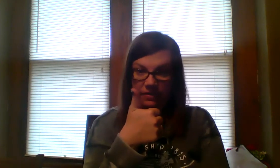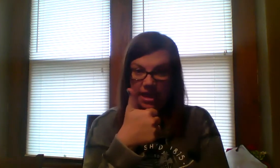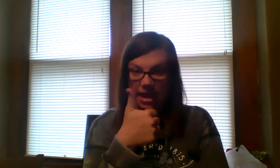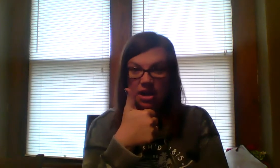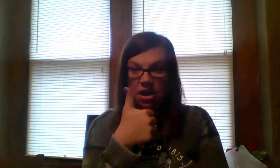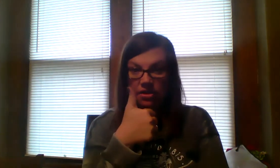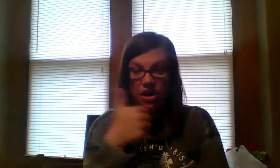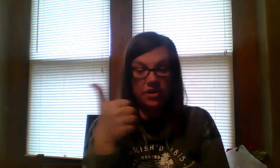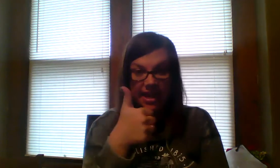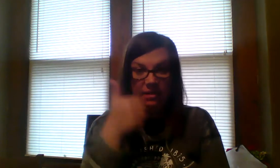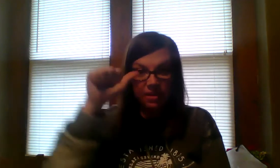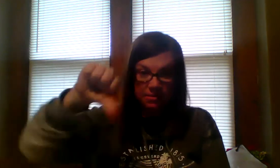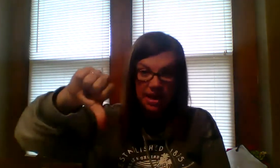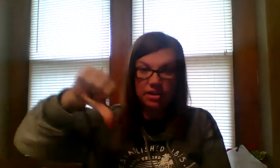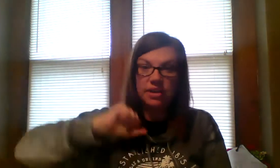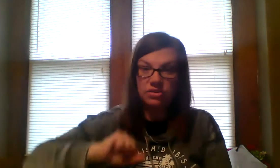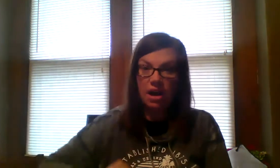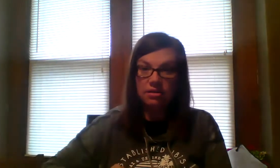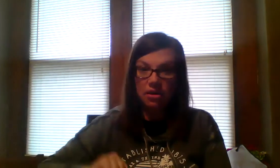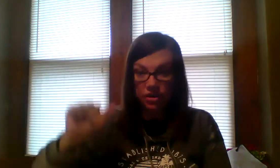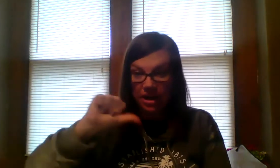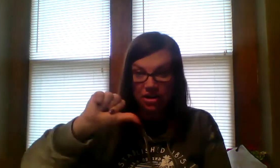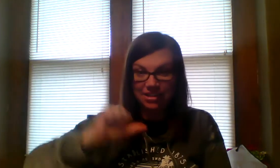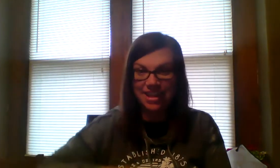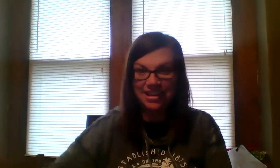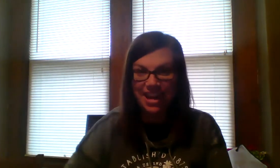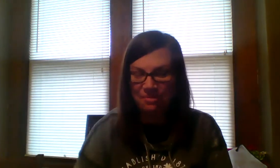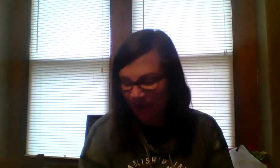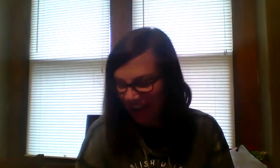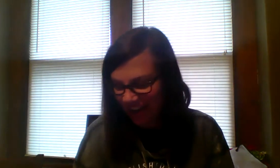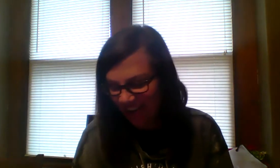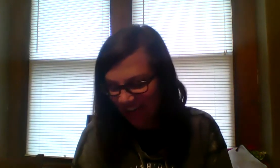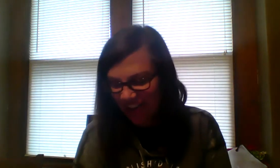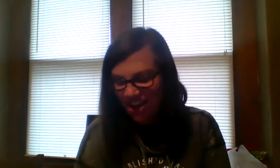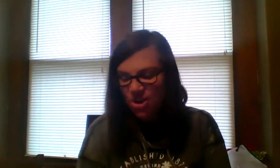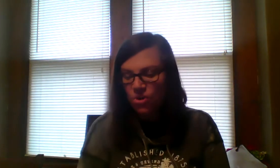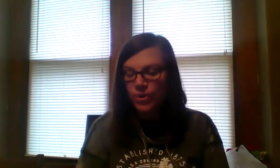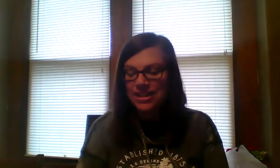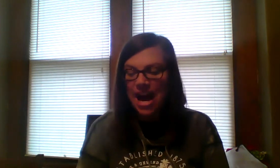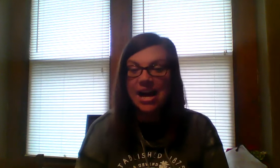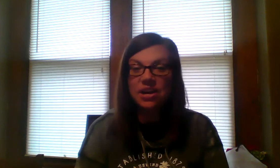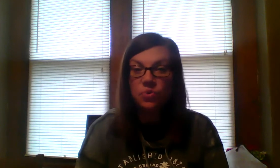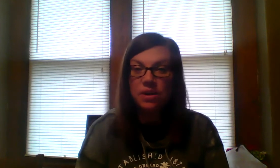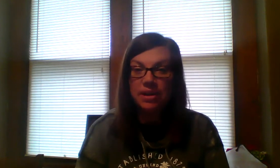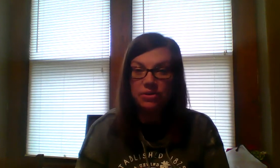they are the same, thumbs down if they do not, or they are not the same, okay, here we go. Re-tie, rebuild.